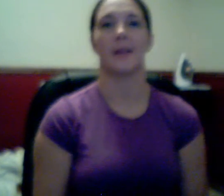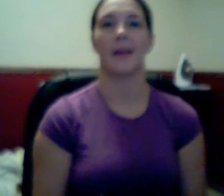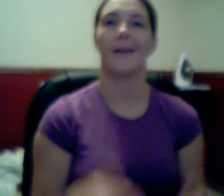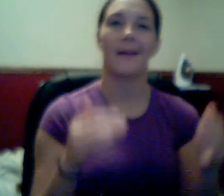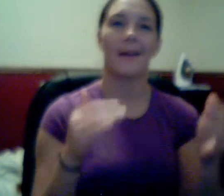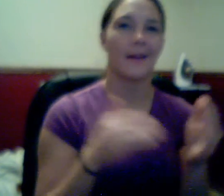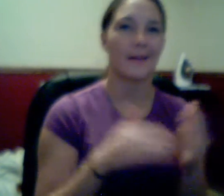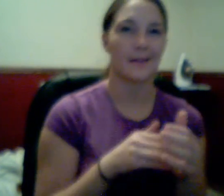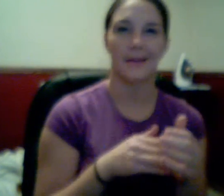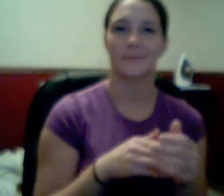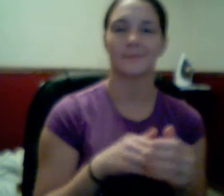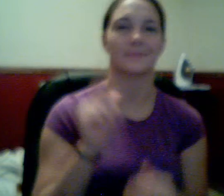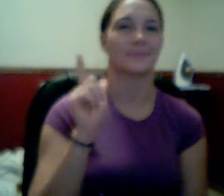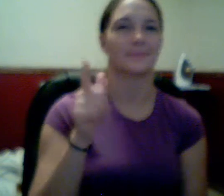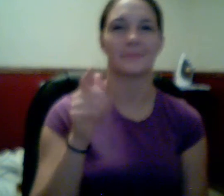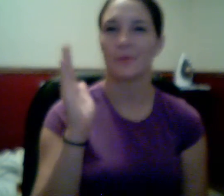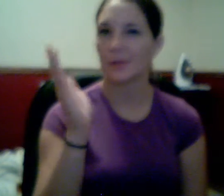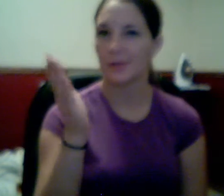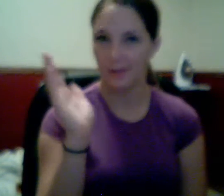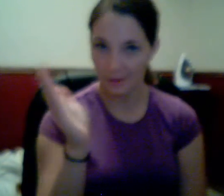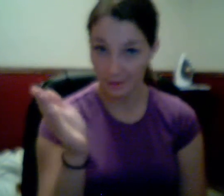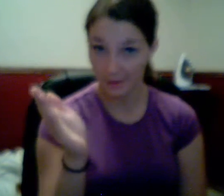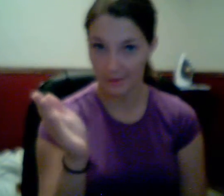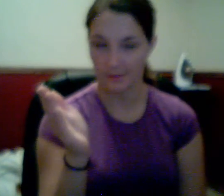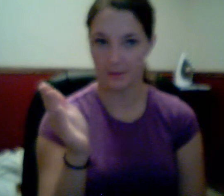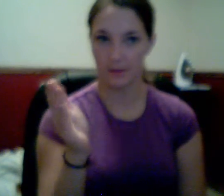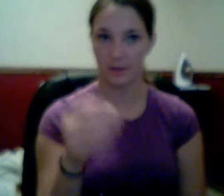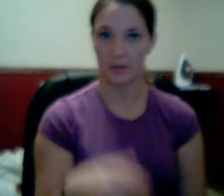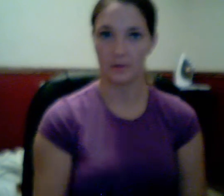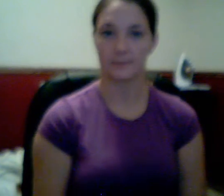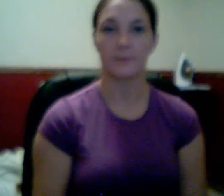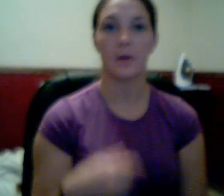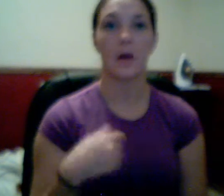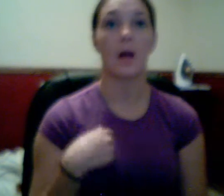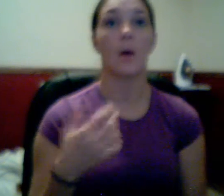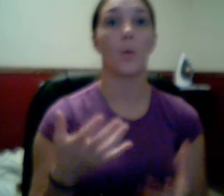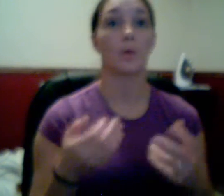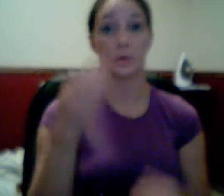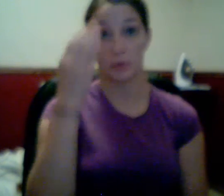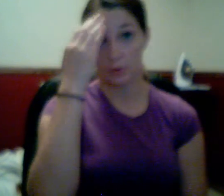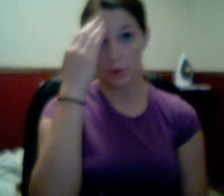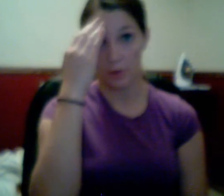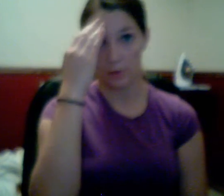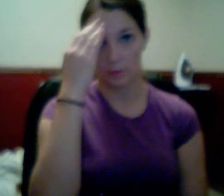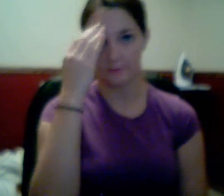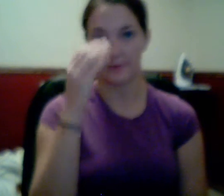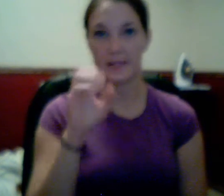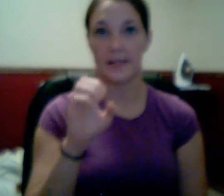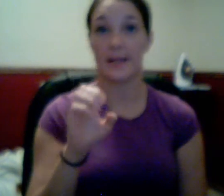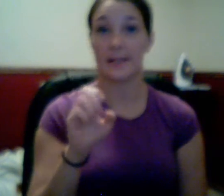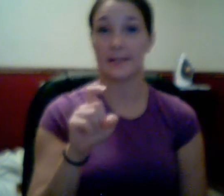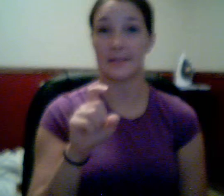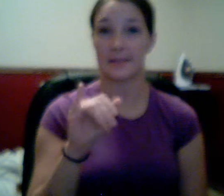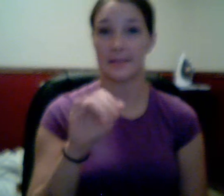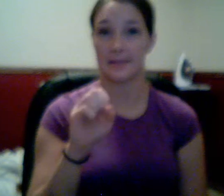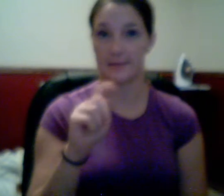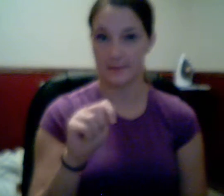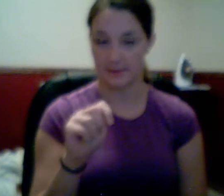for another lecture. But I want you to be aware of their existence. Another example of a complex number is